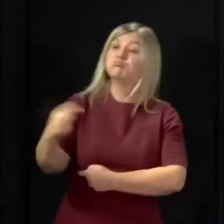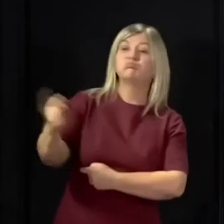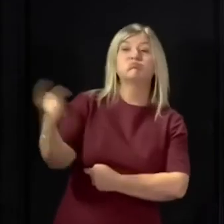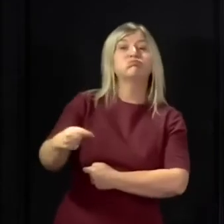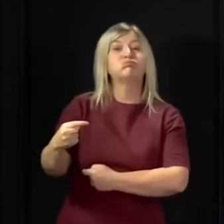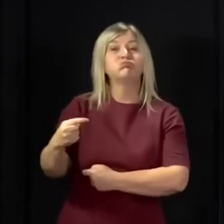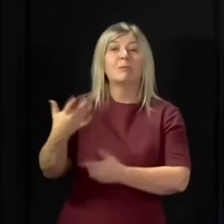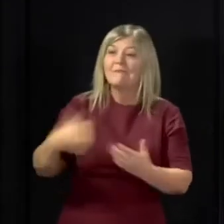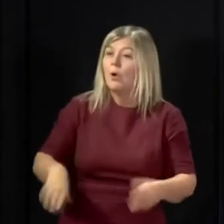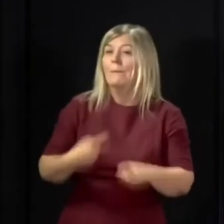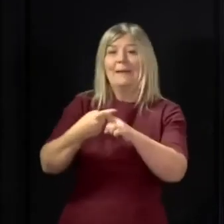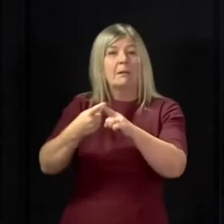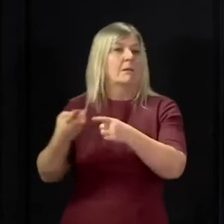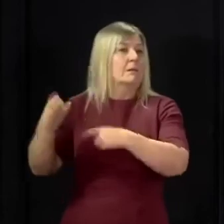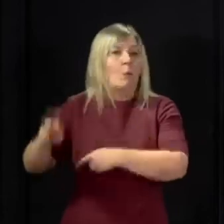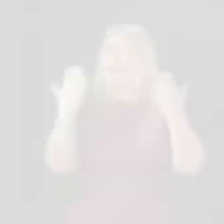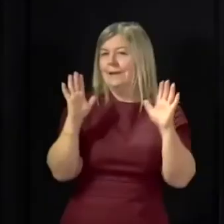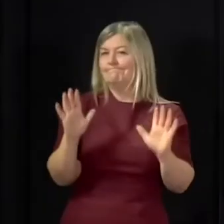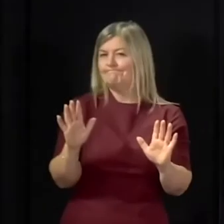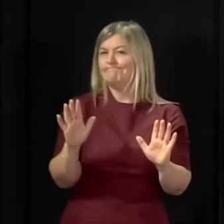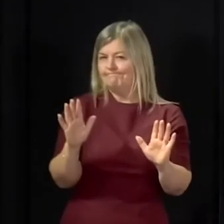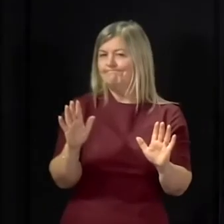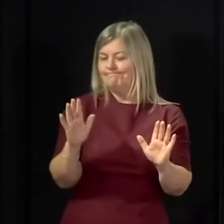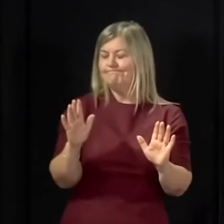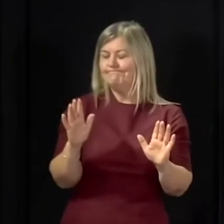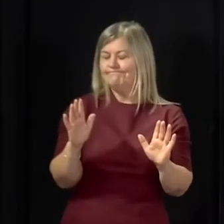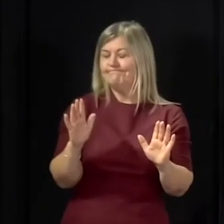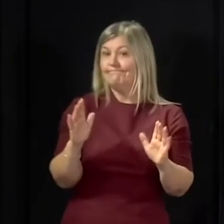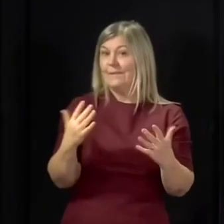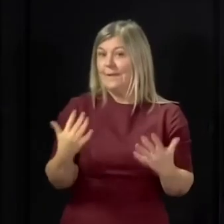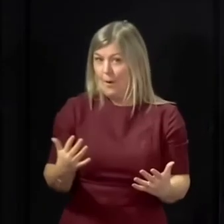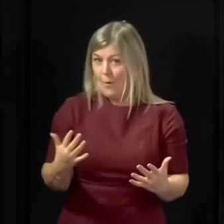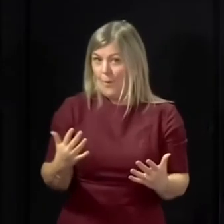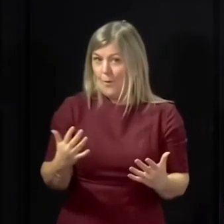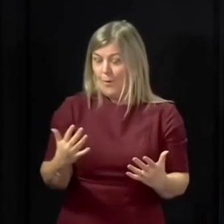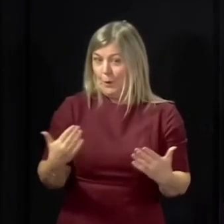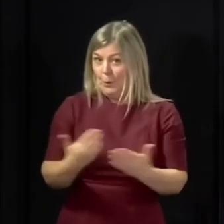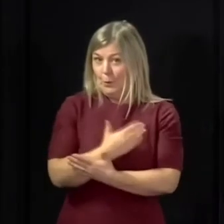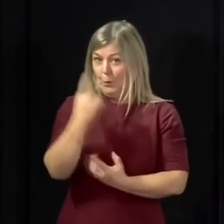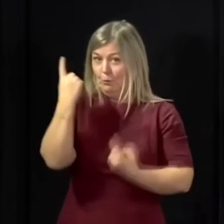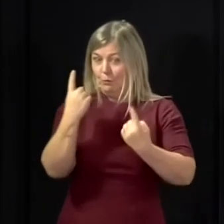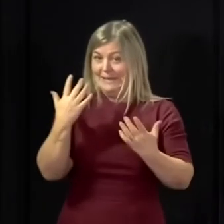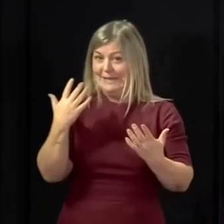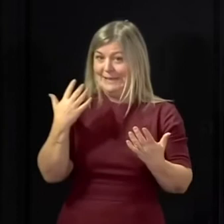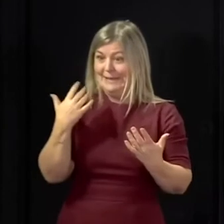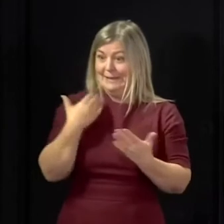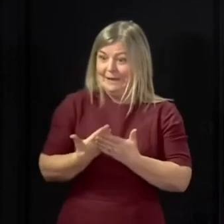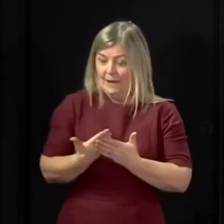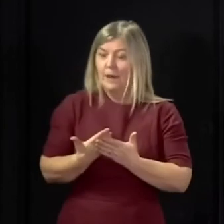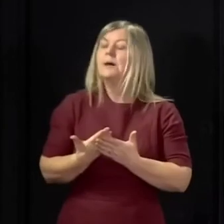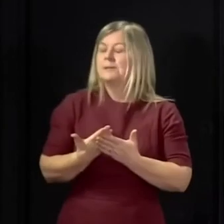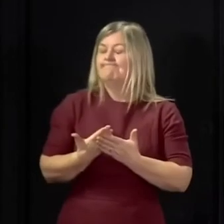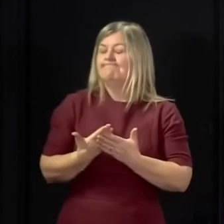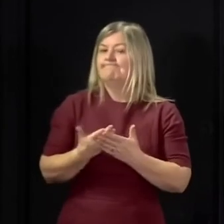entering the country if we can possibly avoid it. Given the concern we now have about this new strain we now intend to